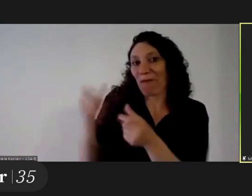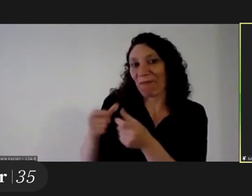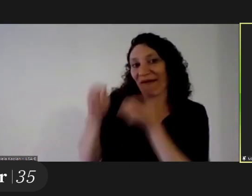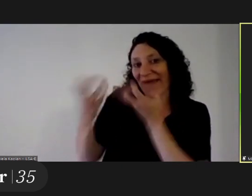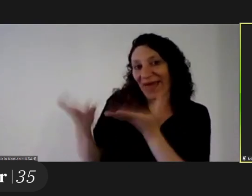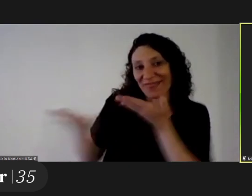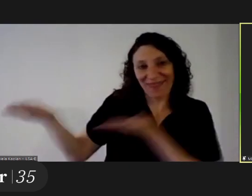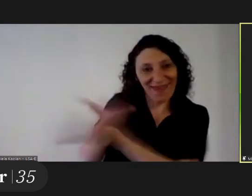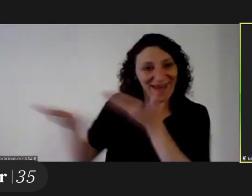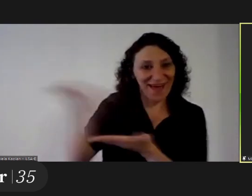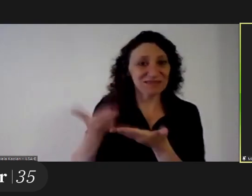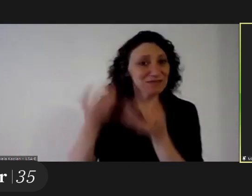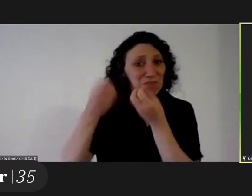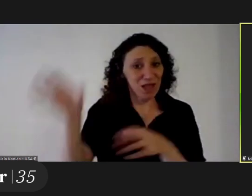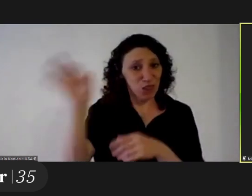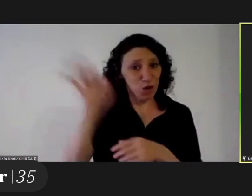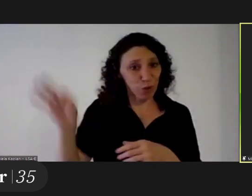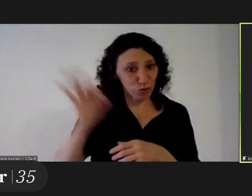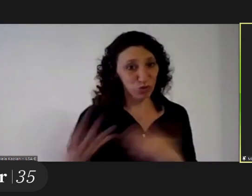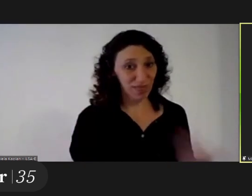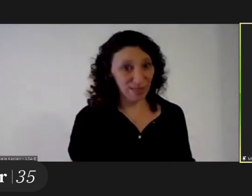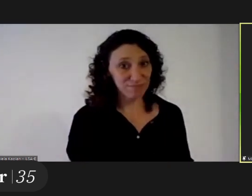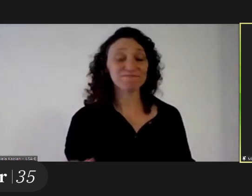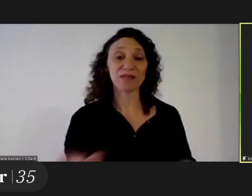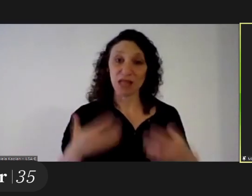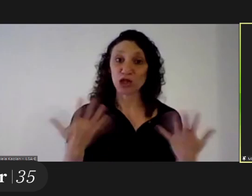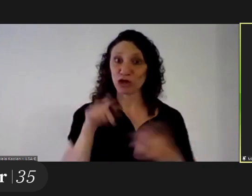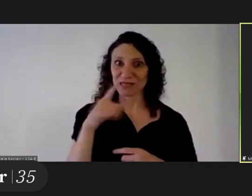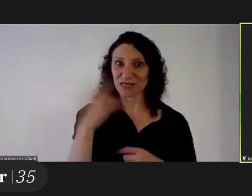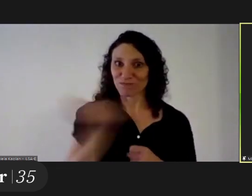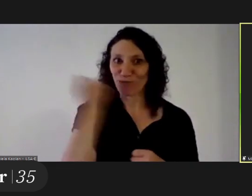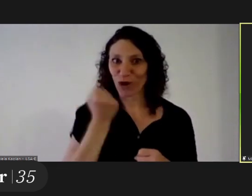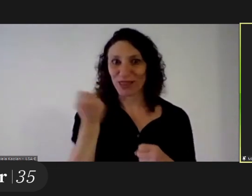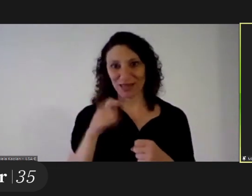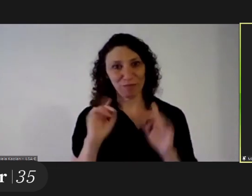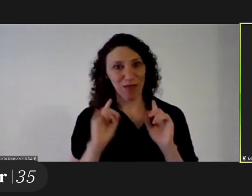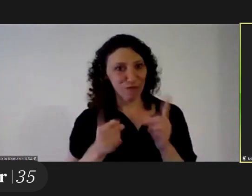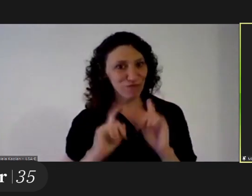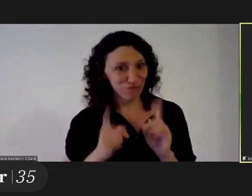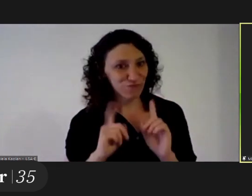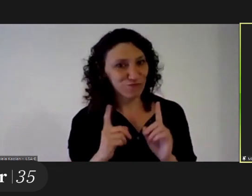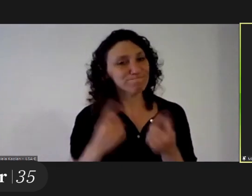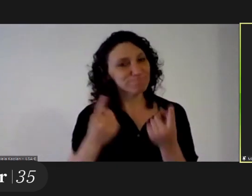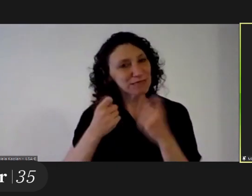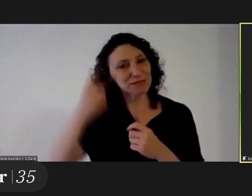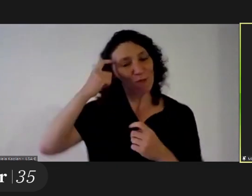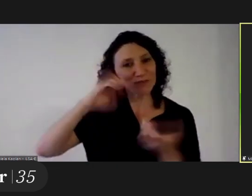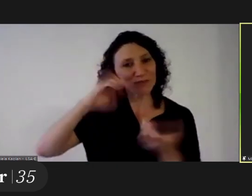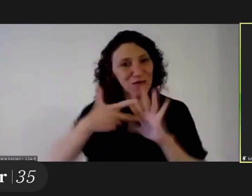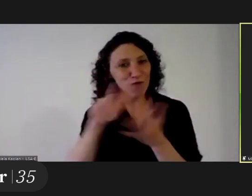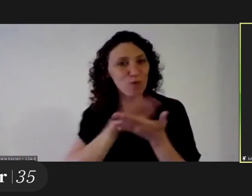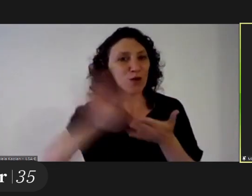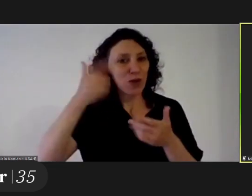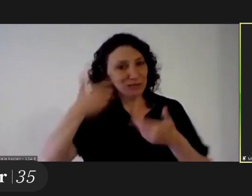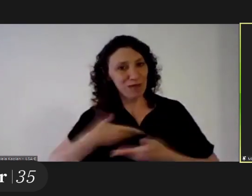watching a movie with a stranger perhaps and sensing what the other person is perceiving so we have to attempt new ways